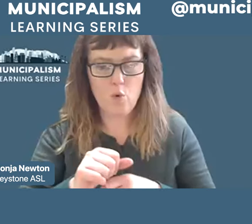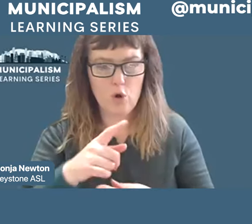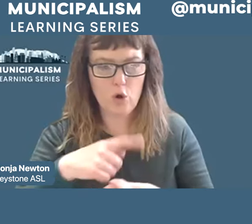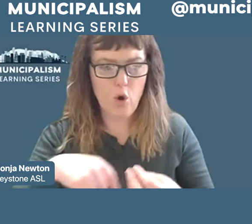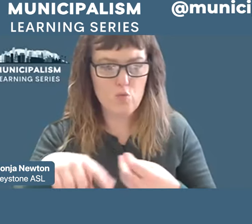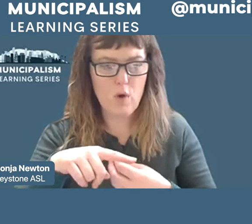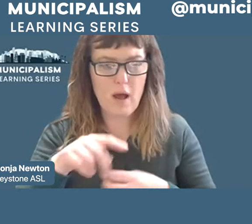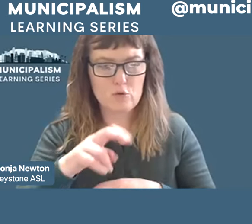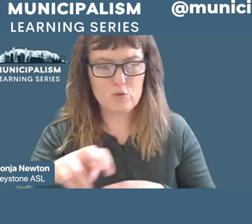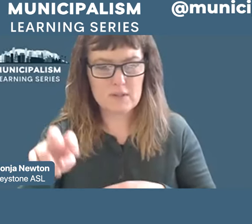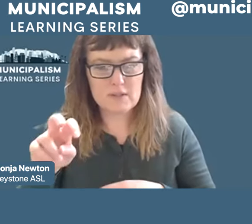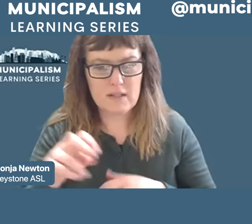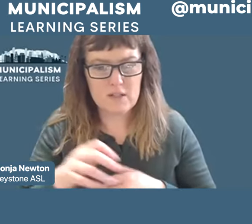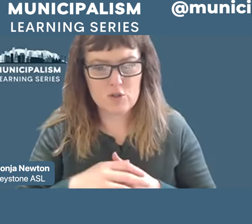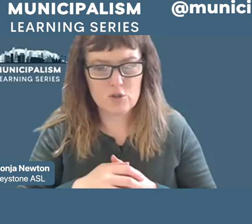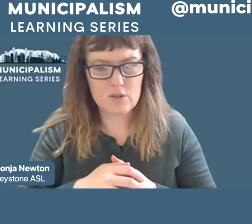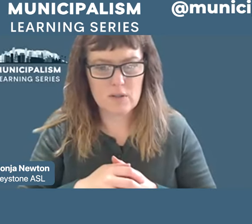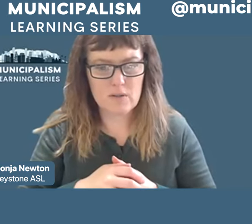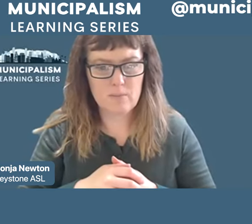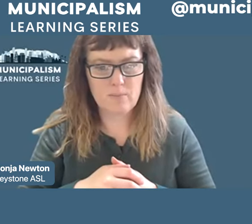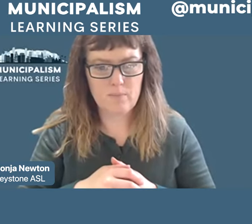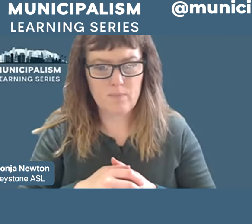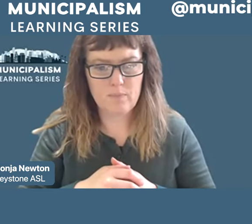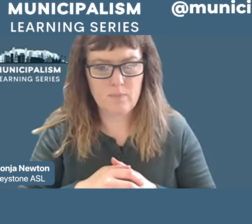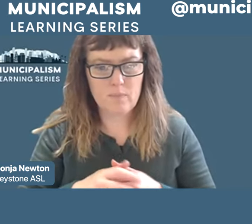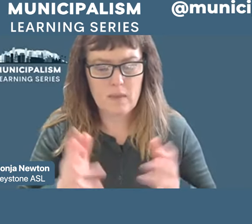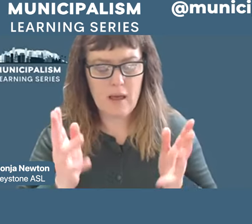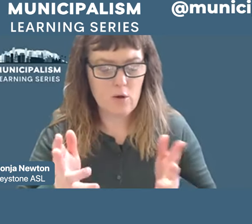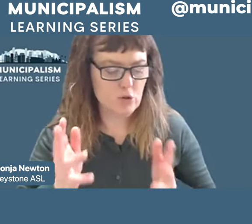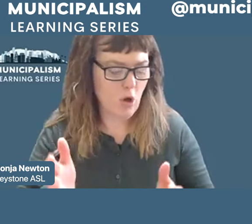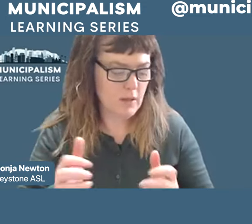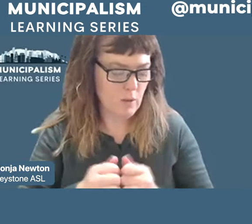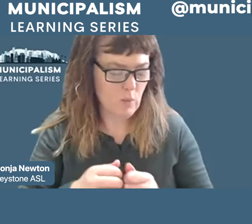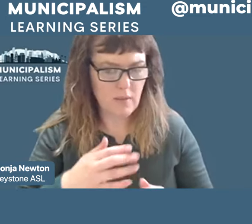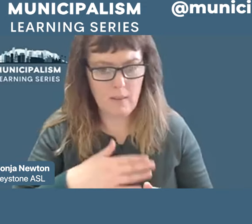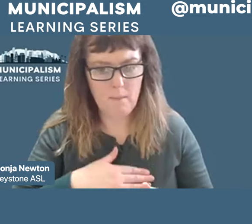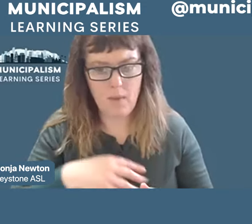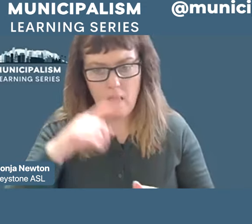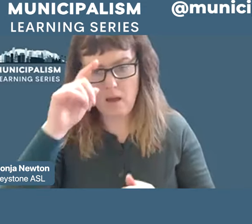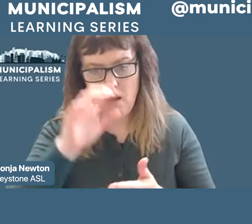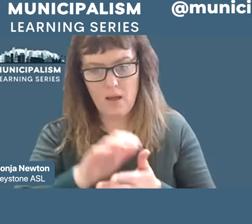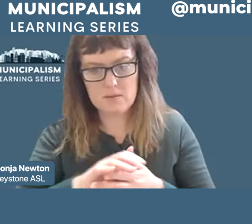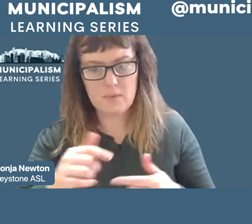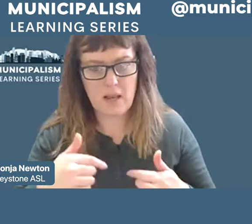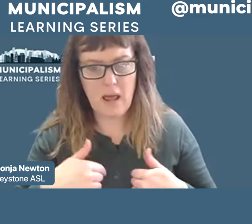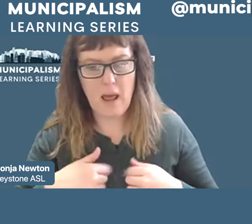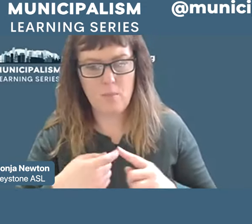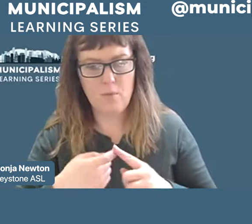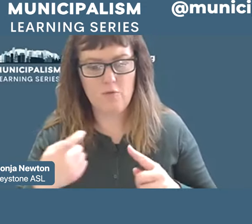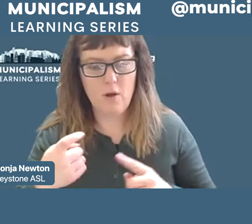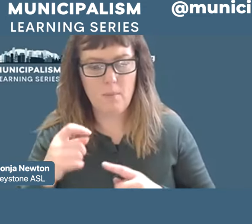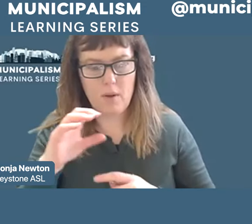one time I was talking to my husband and I was like well I am from Colombia I would like to do more international